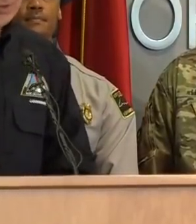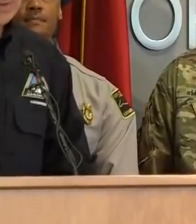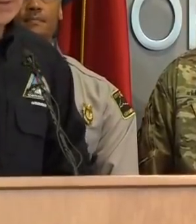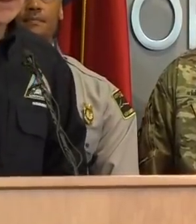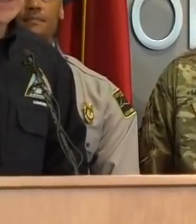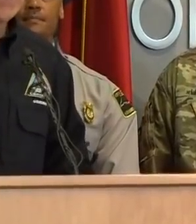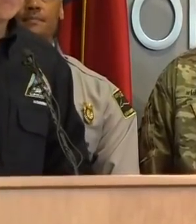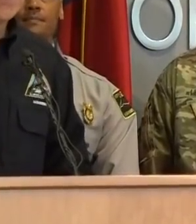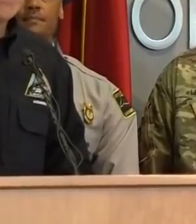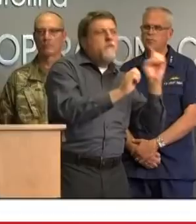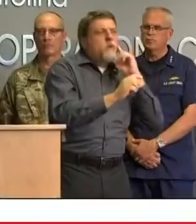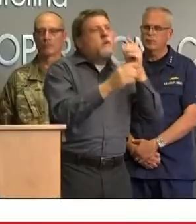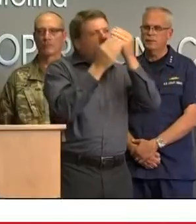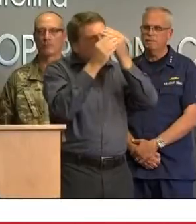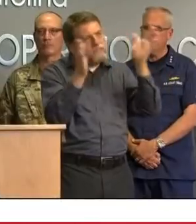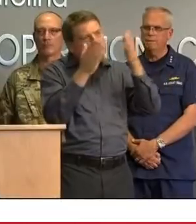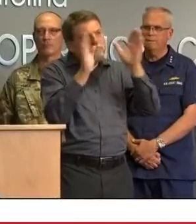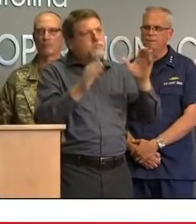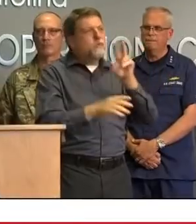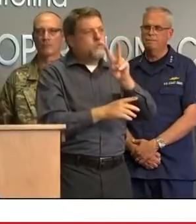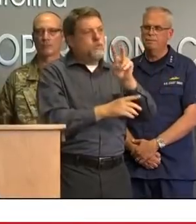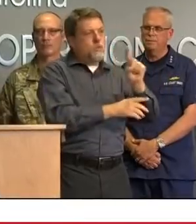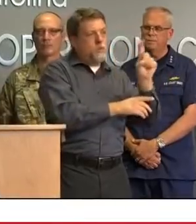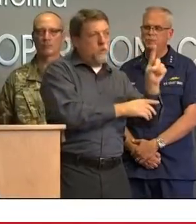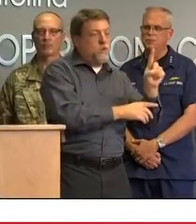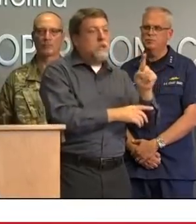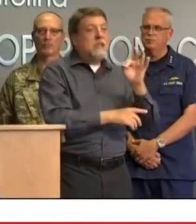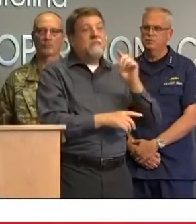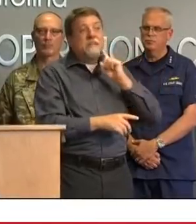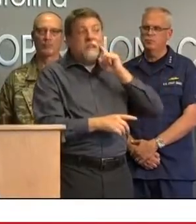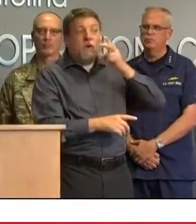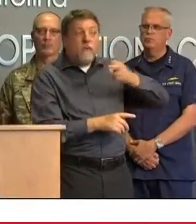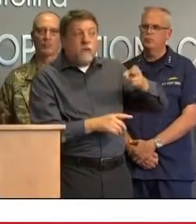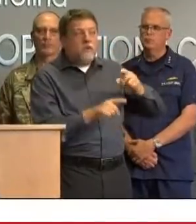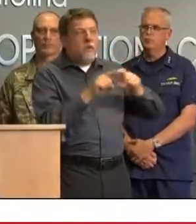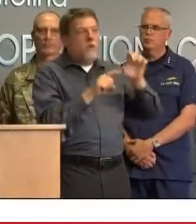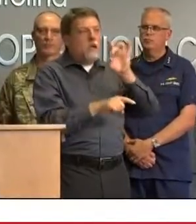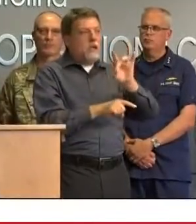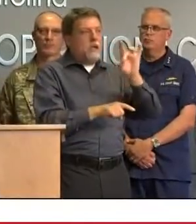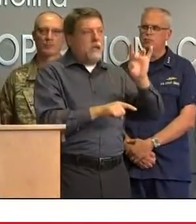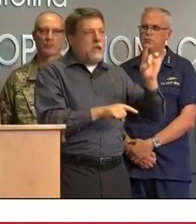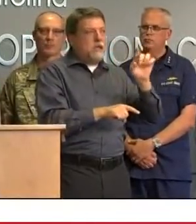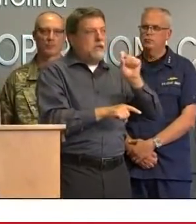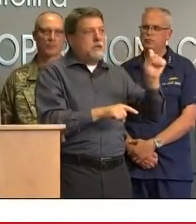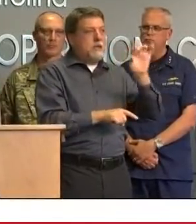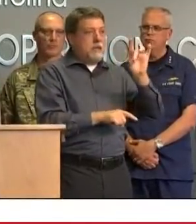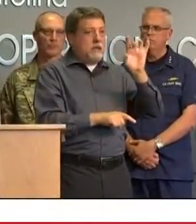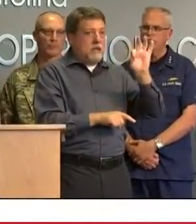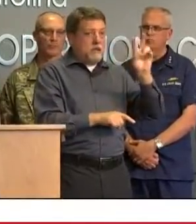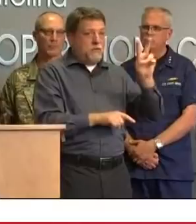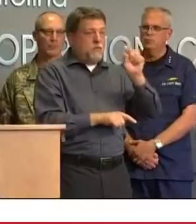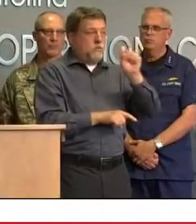information and for the deaf and hard of hearing that number is 888-892